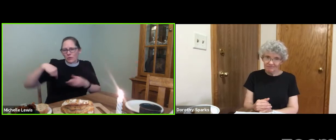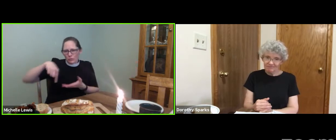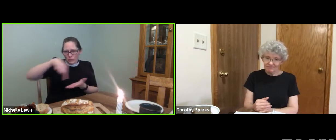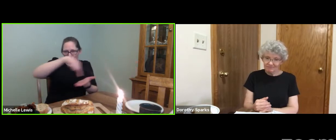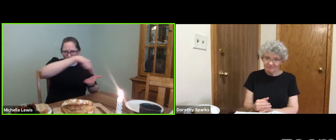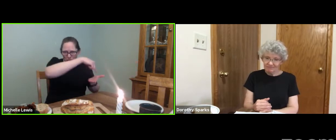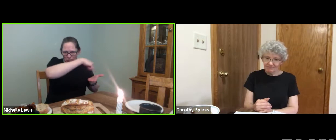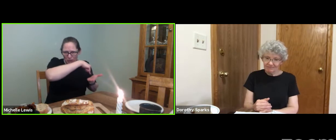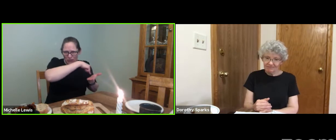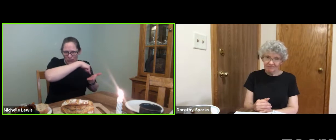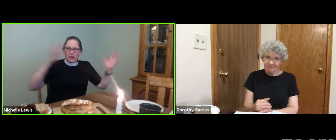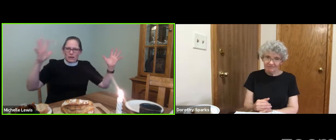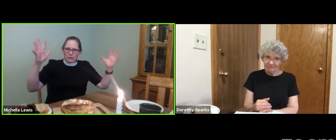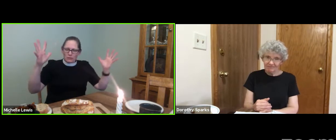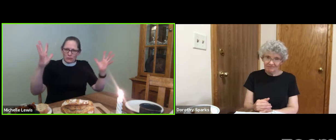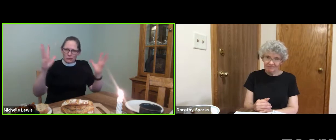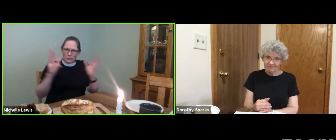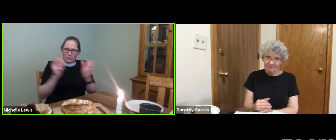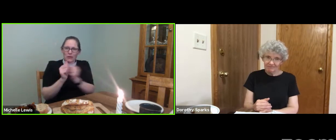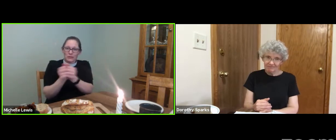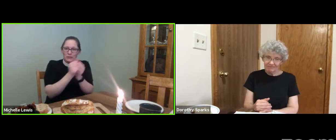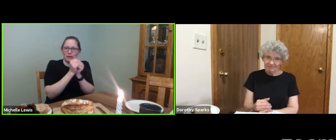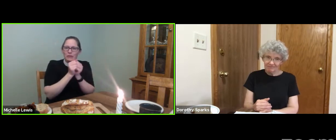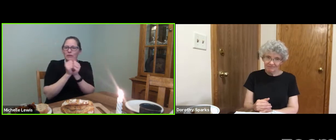in the Holy Spirit.